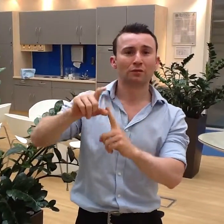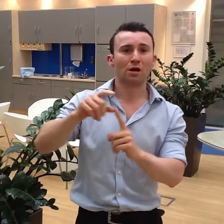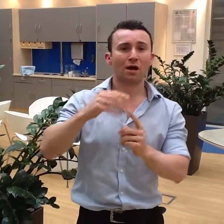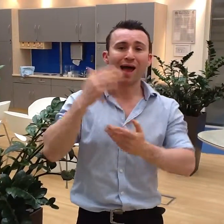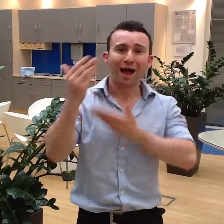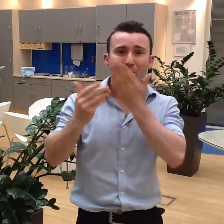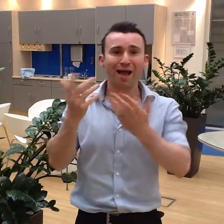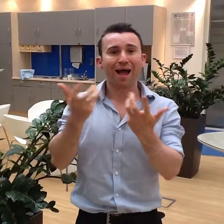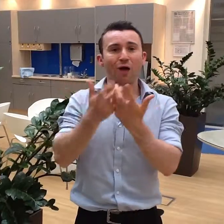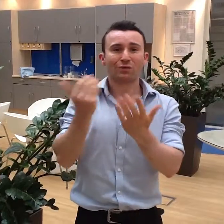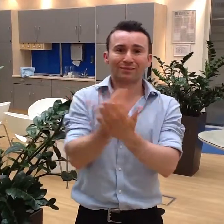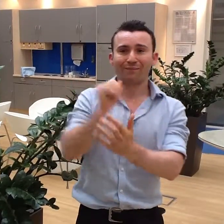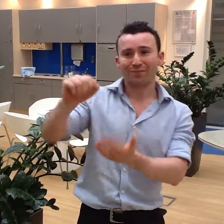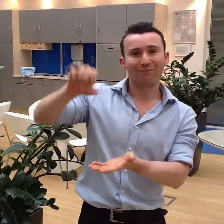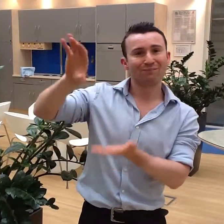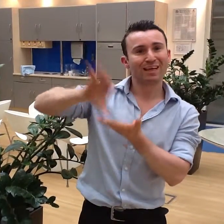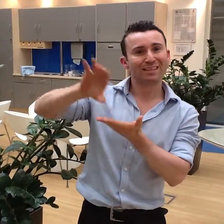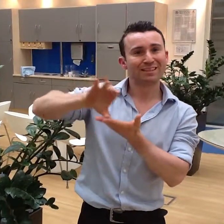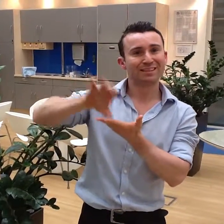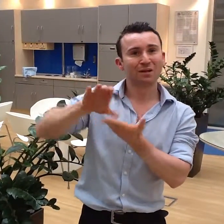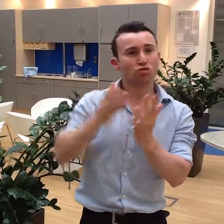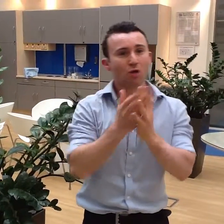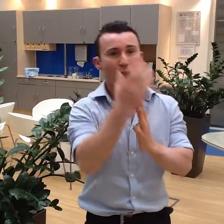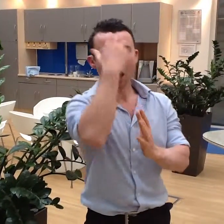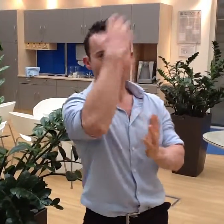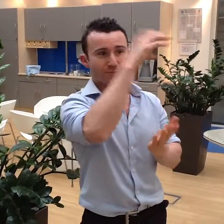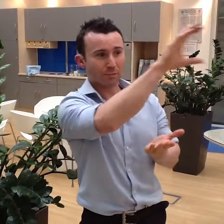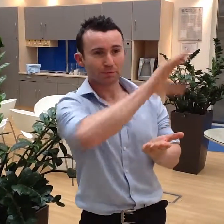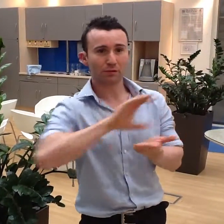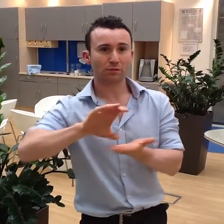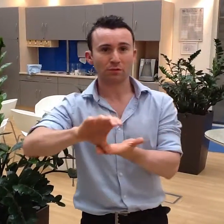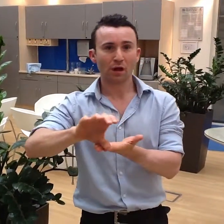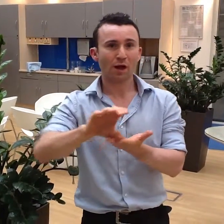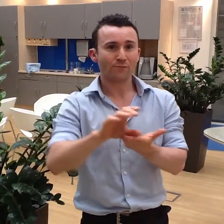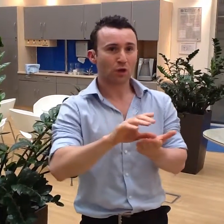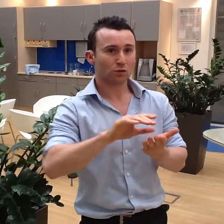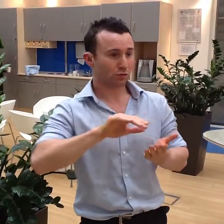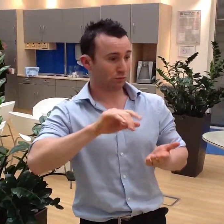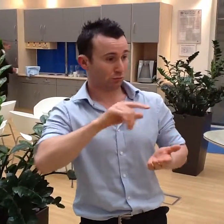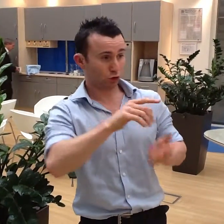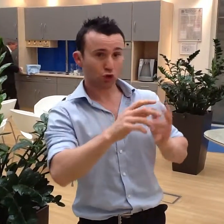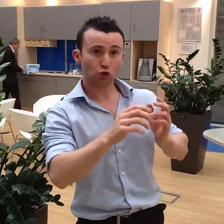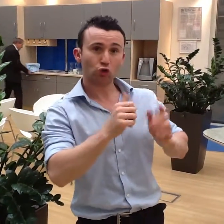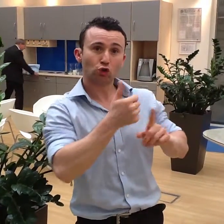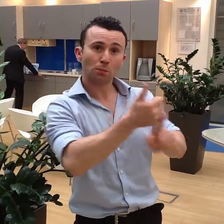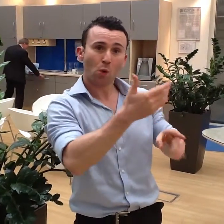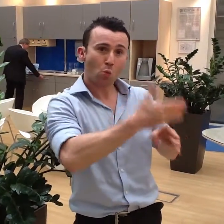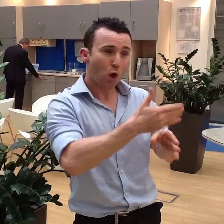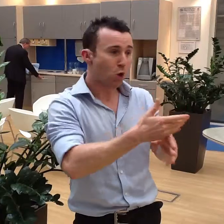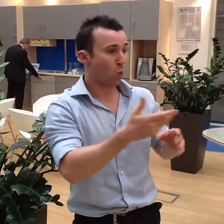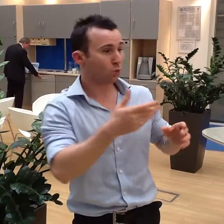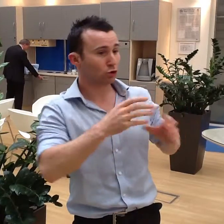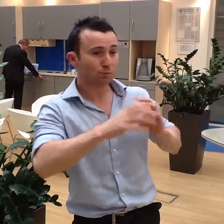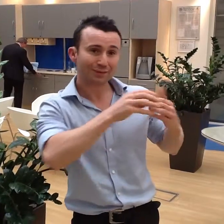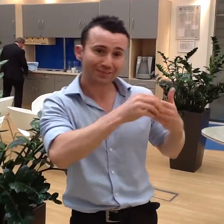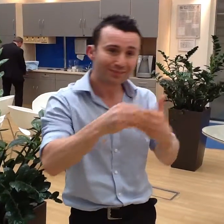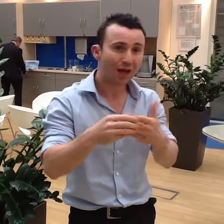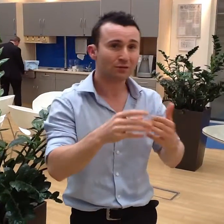for the hearing community to get involved and what we can do is help them save money by getting grant funding to